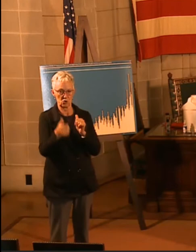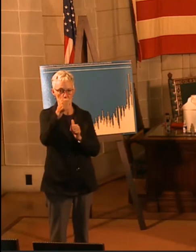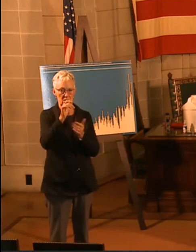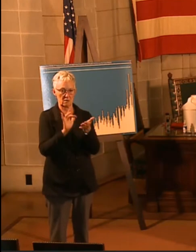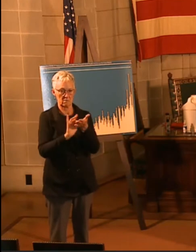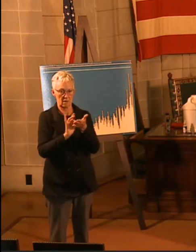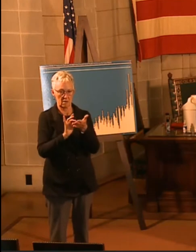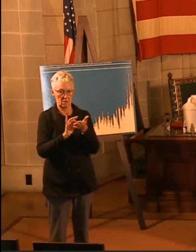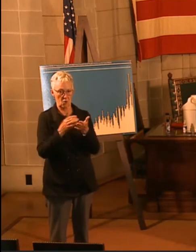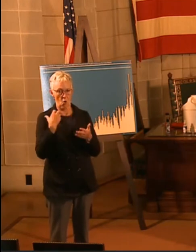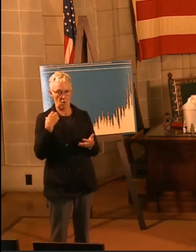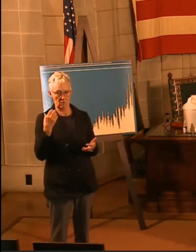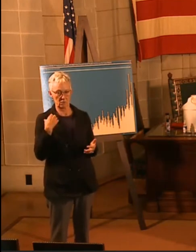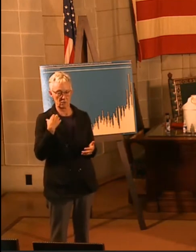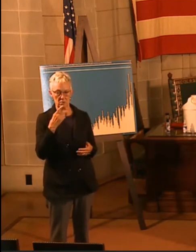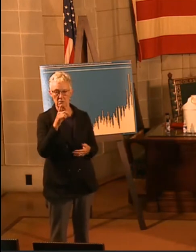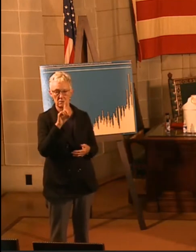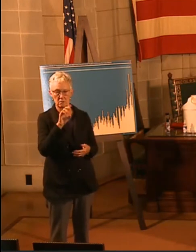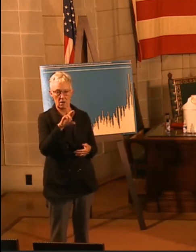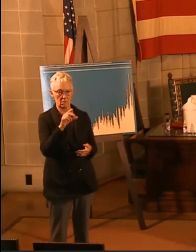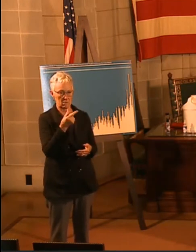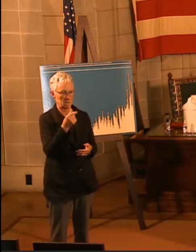Dr. Gary Anton. Thank